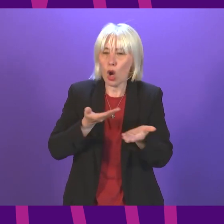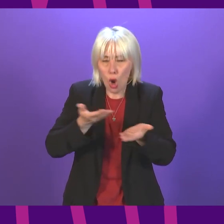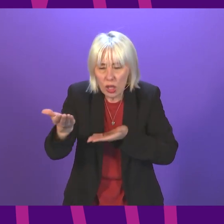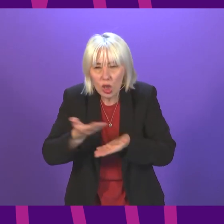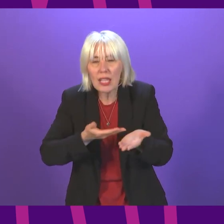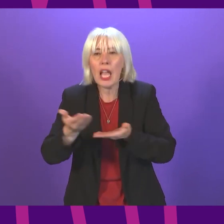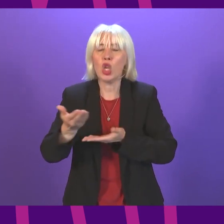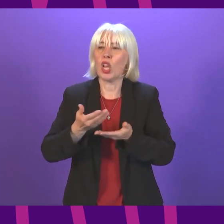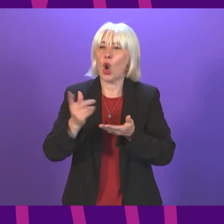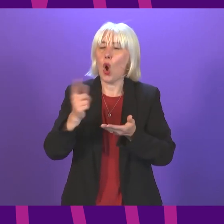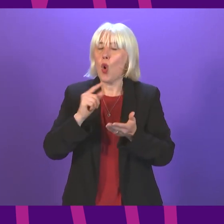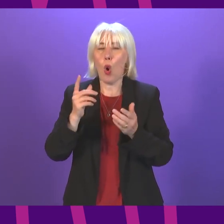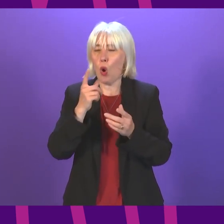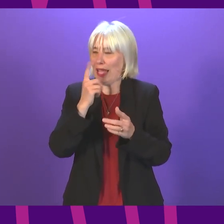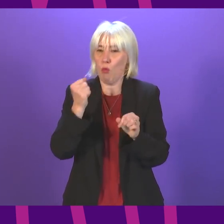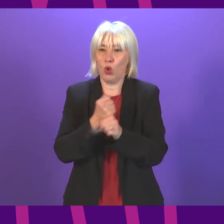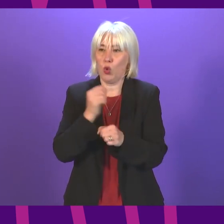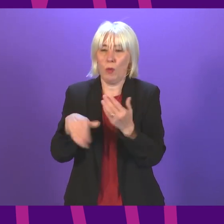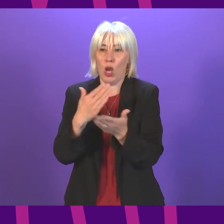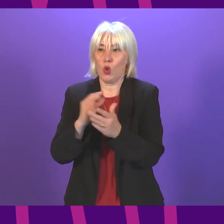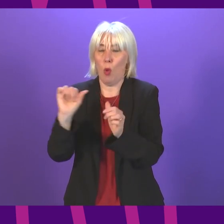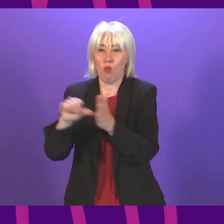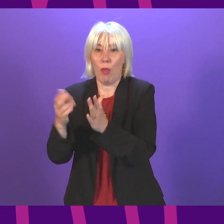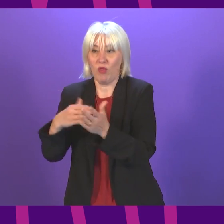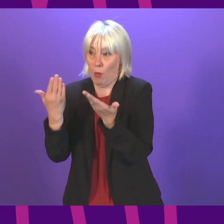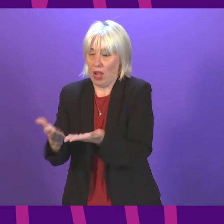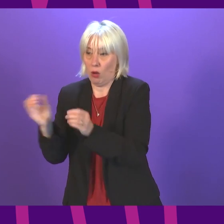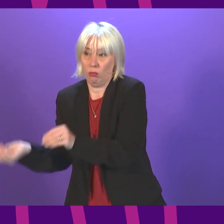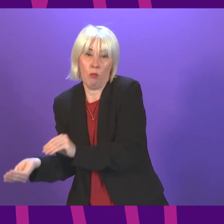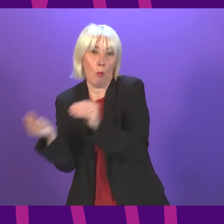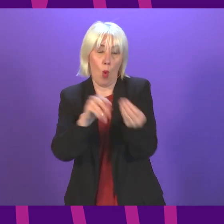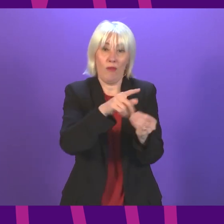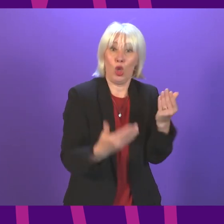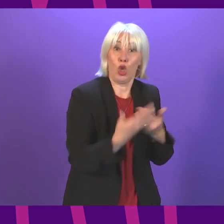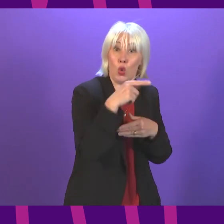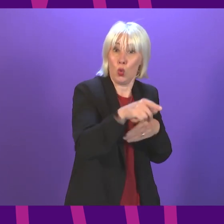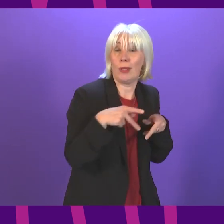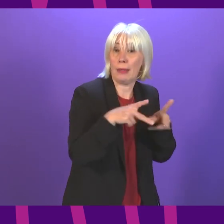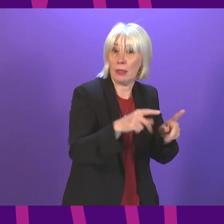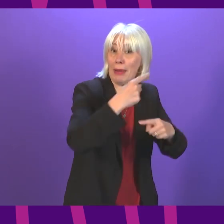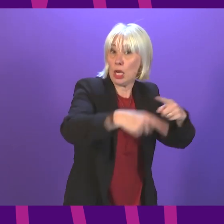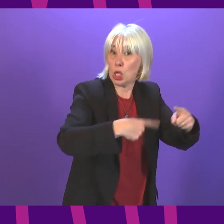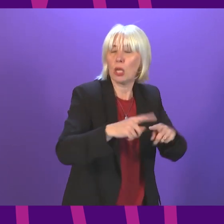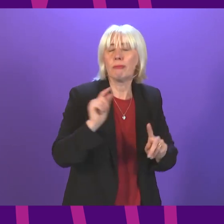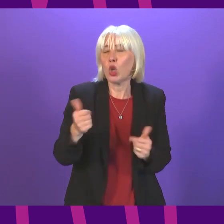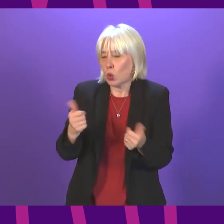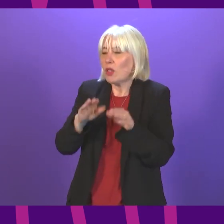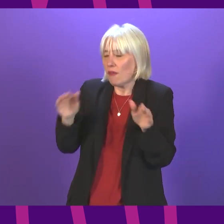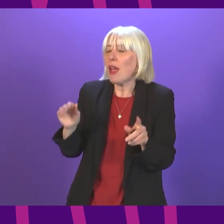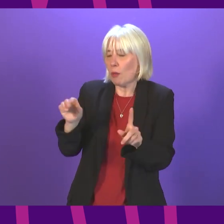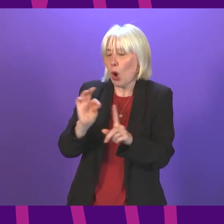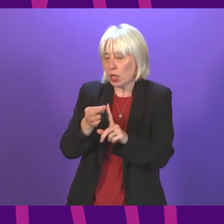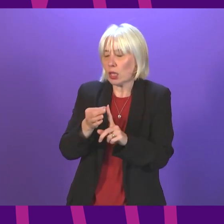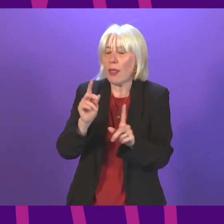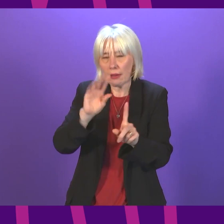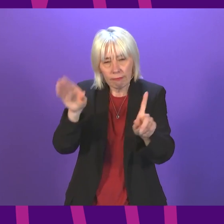can be brought to the new franchise? Mark Cruskell makes a very fair and reasonable point, and that is where we aspire to get